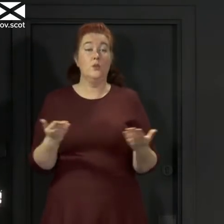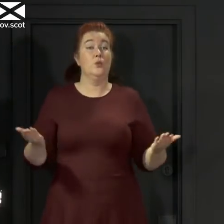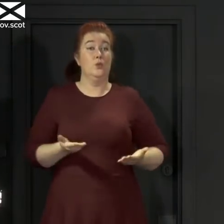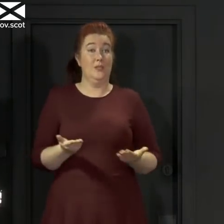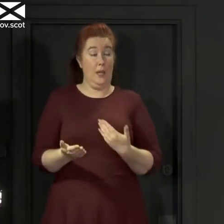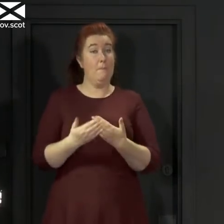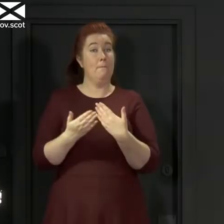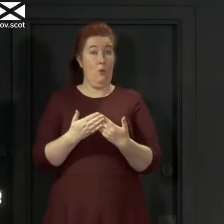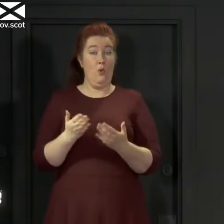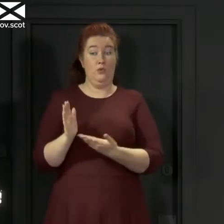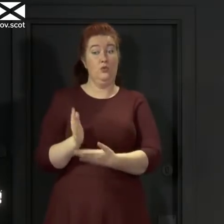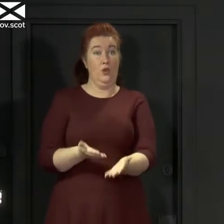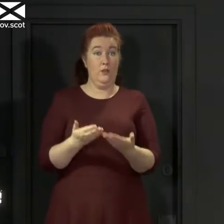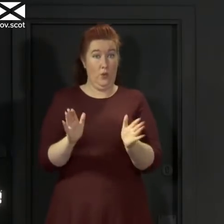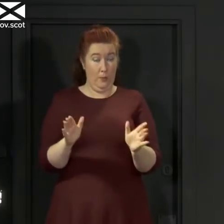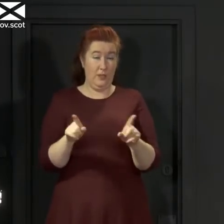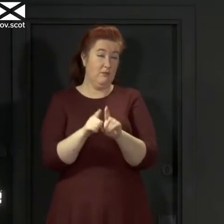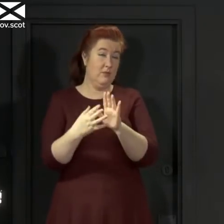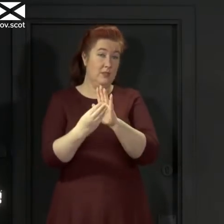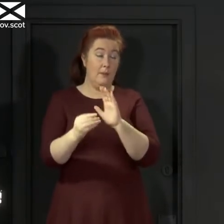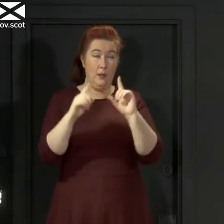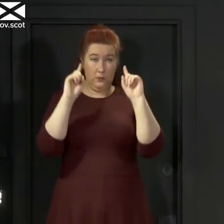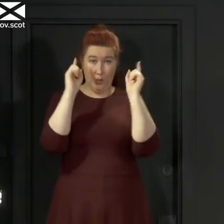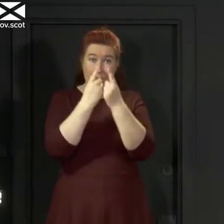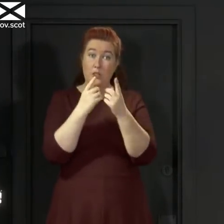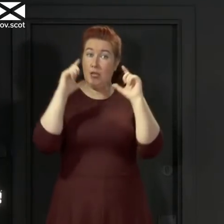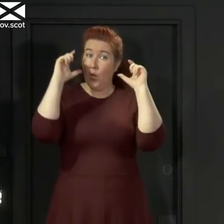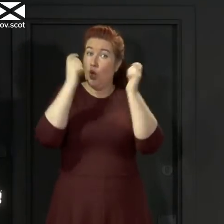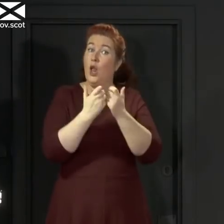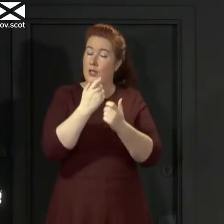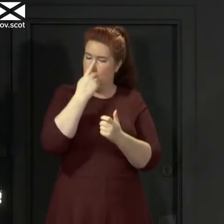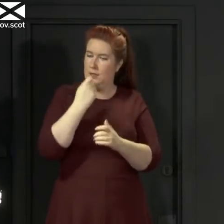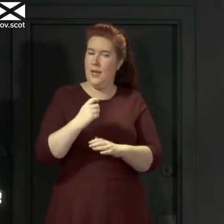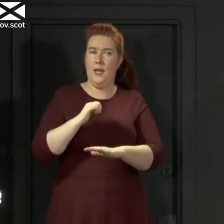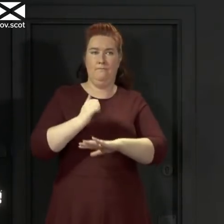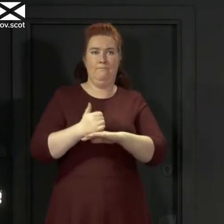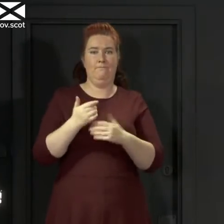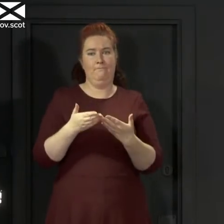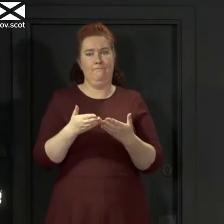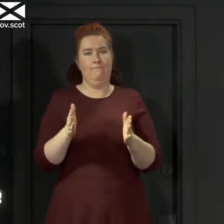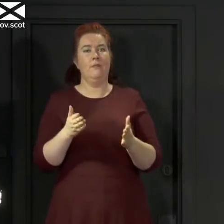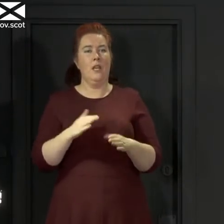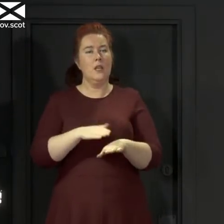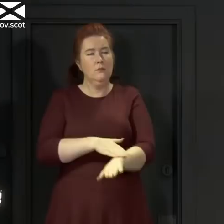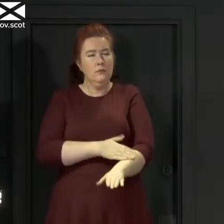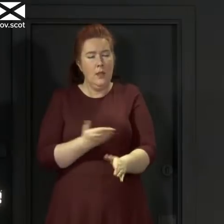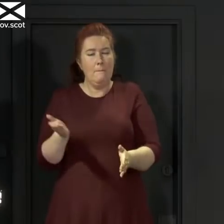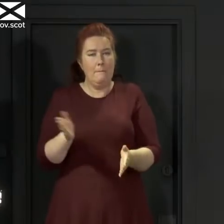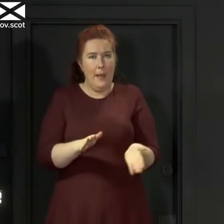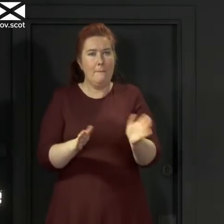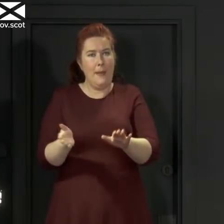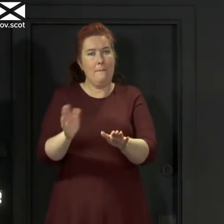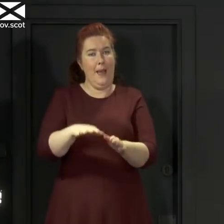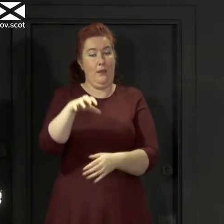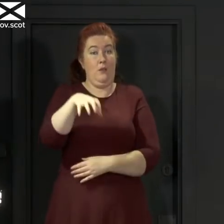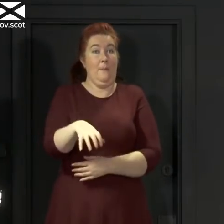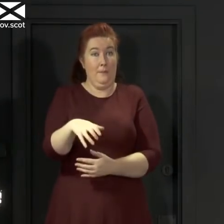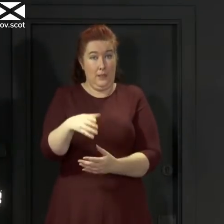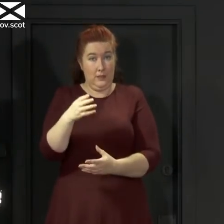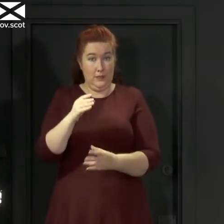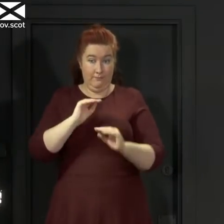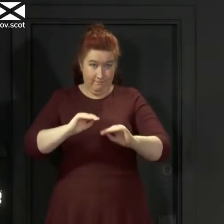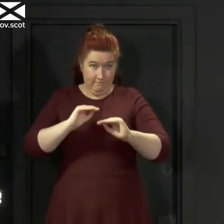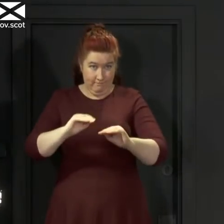today. From today, universities and colleges can institute a phased return to some on-campus learning. Further